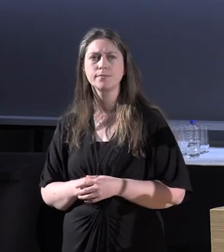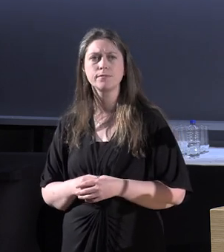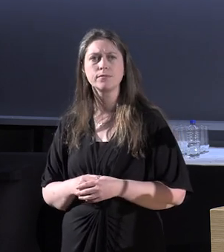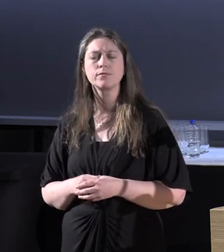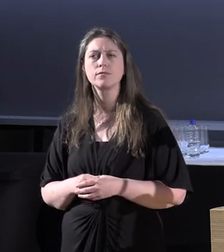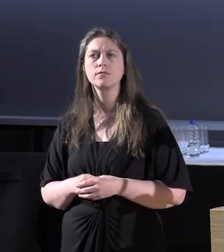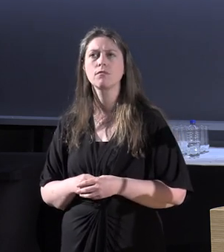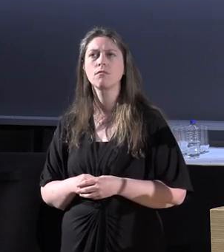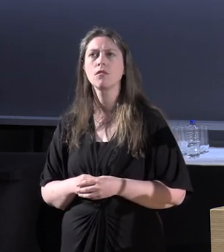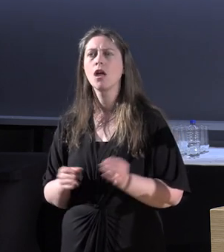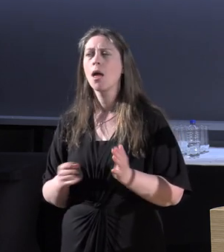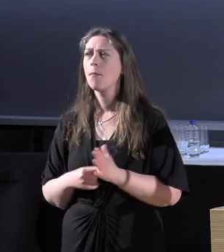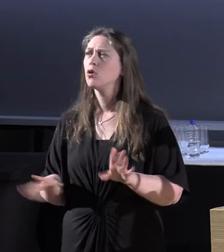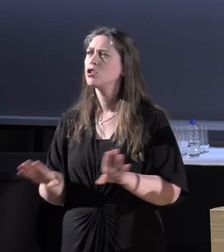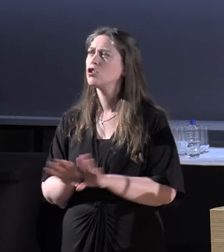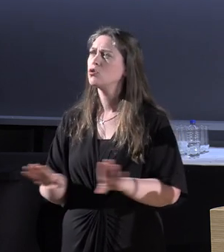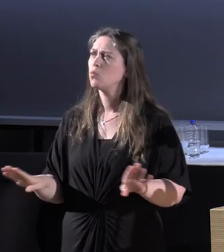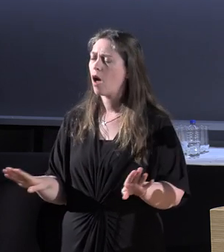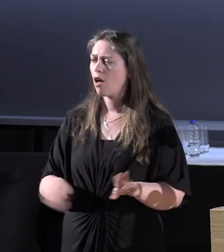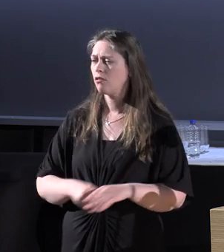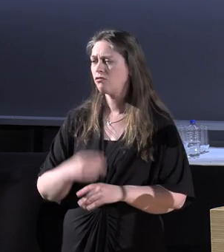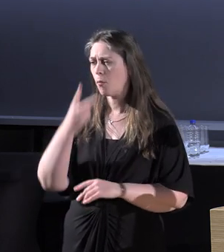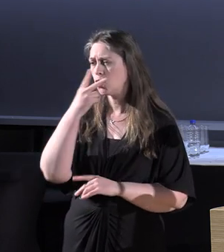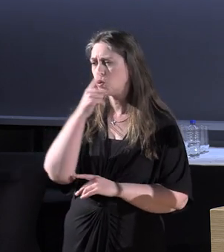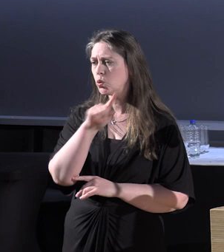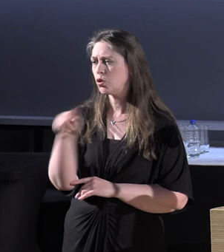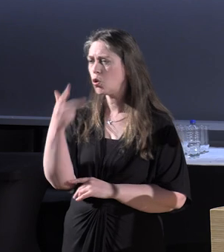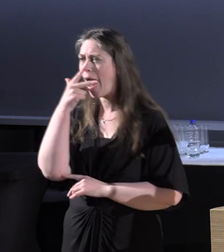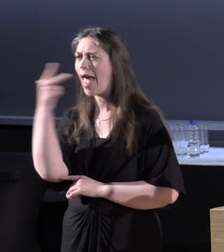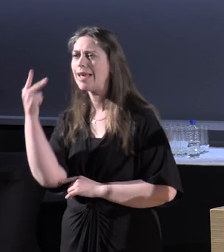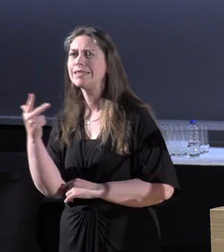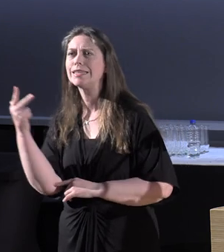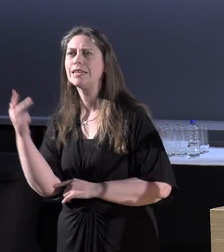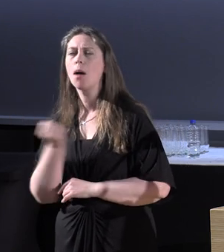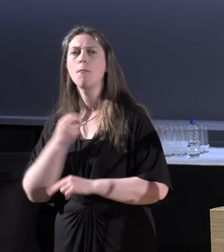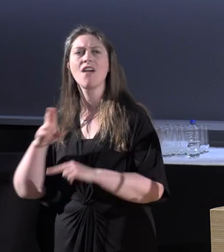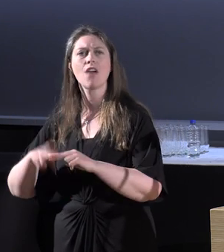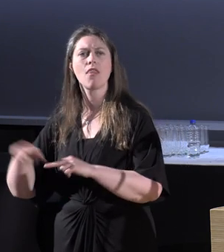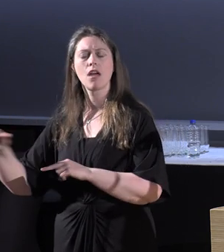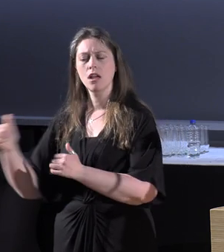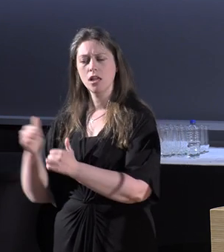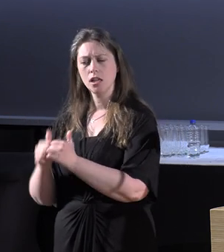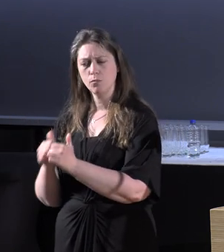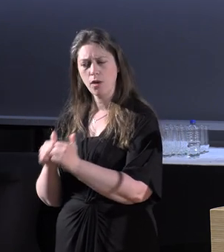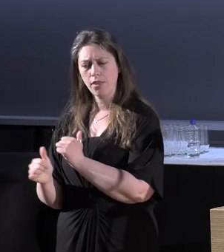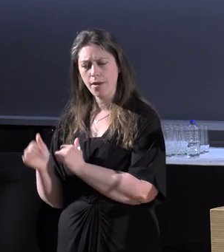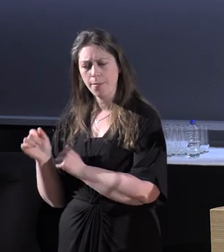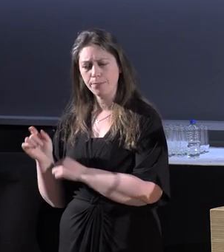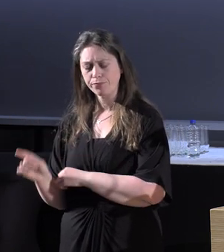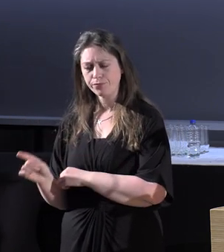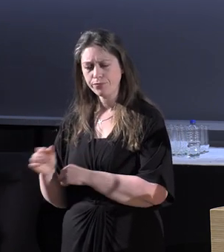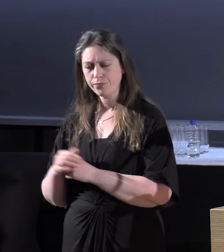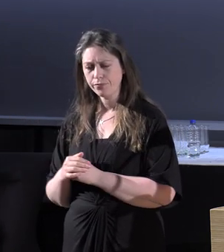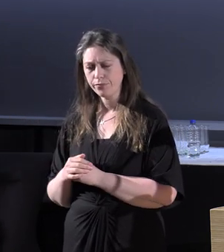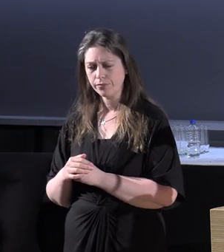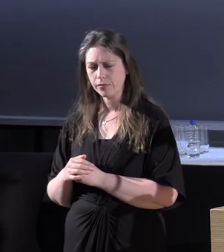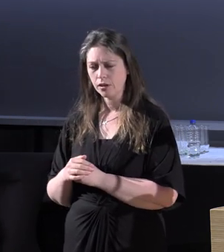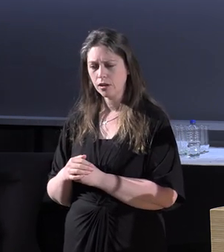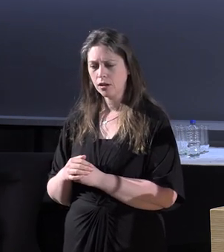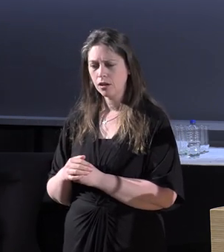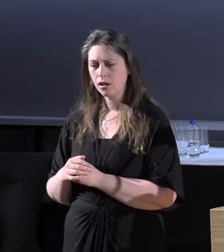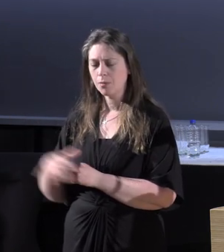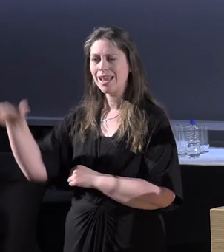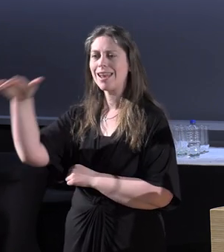Importantly, in this time, 2 to 18, my father's brother was a national